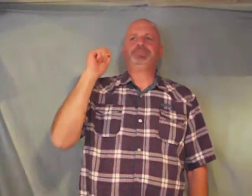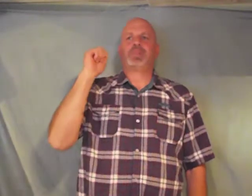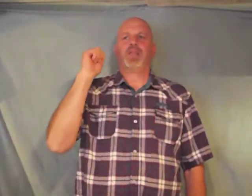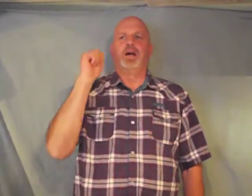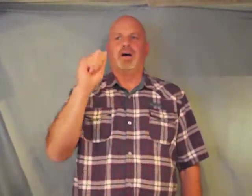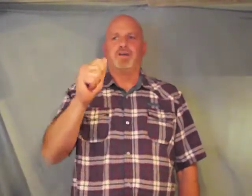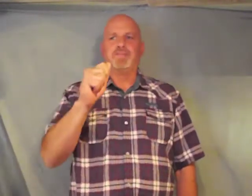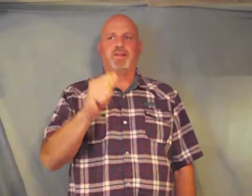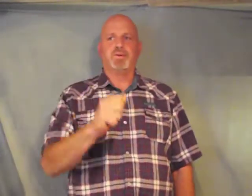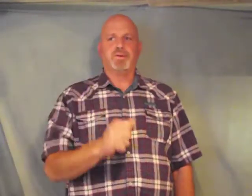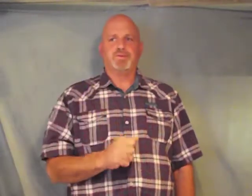of the Lord